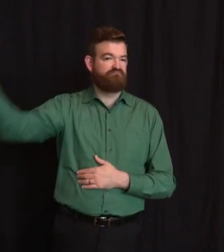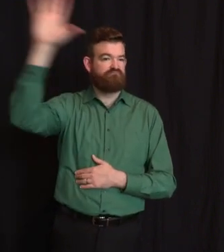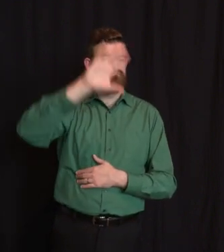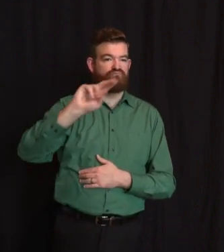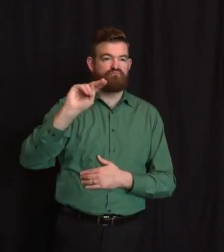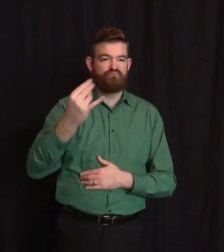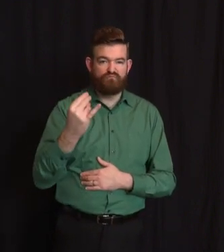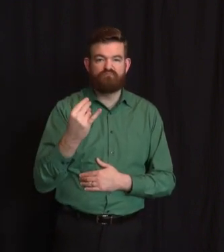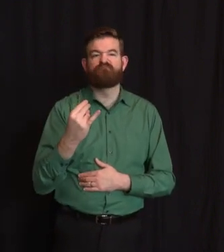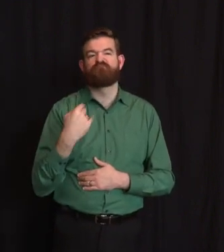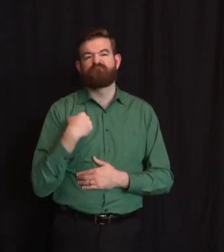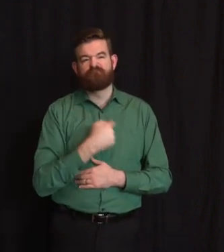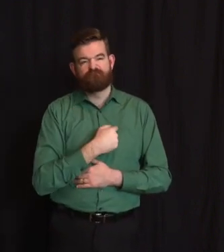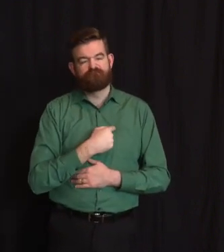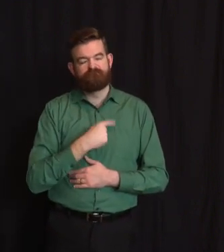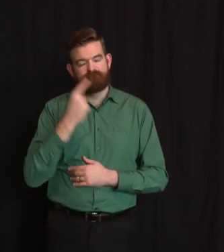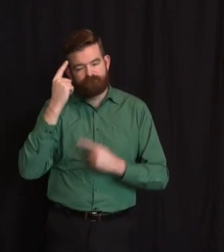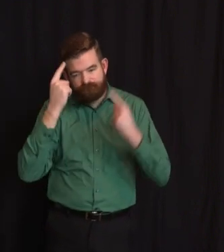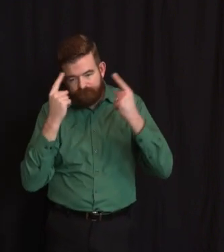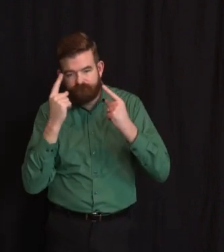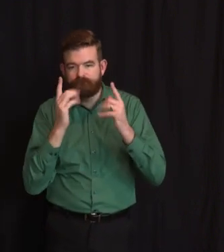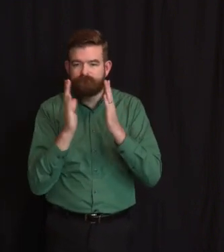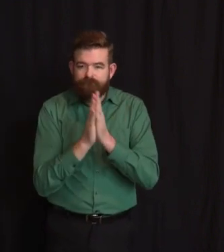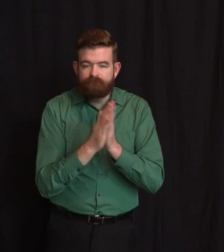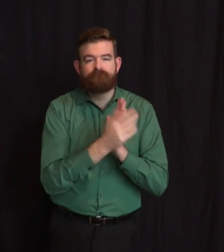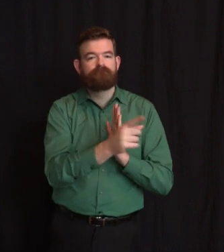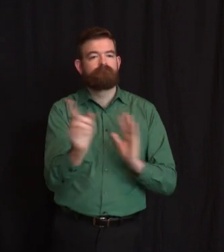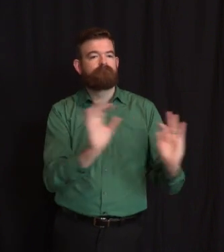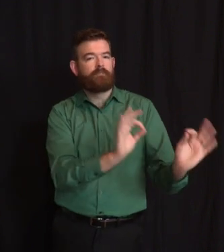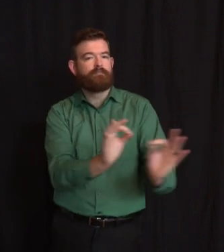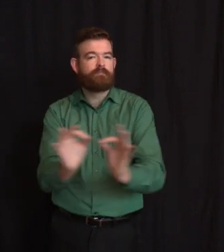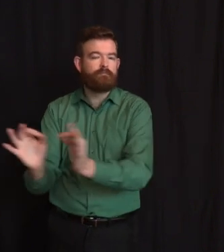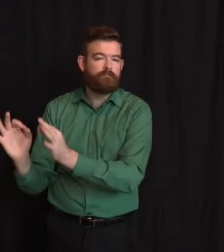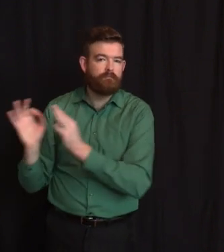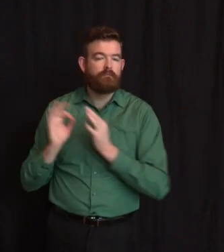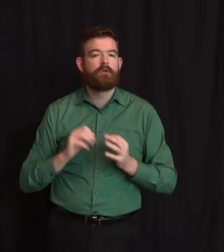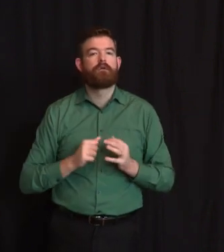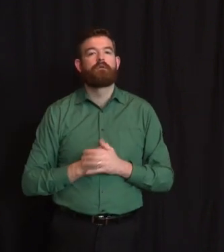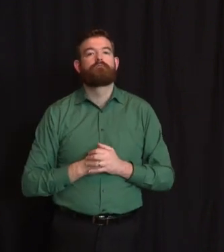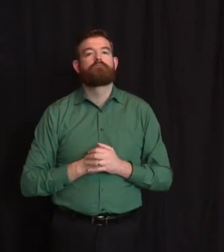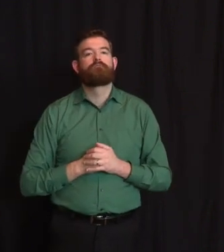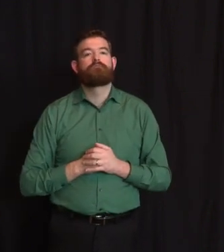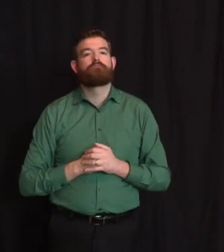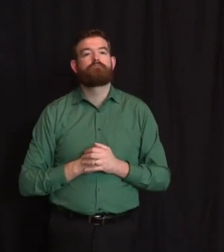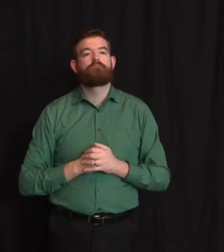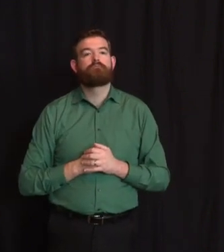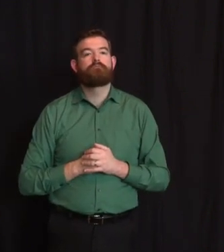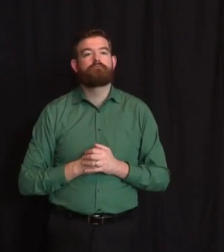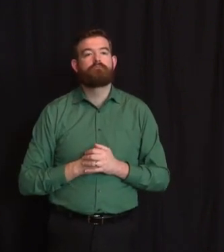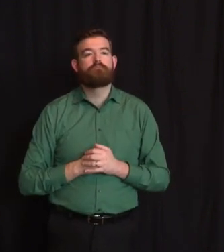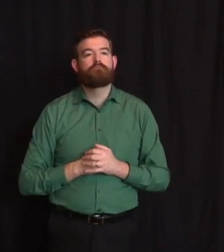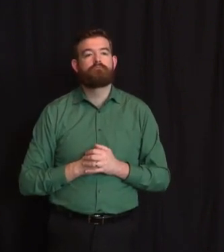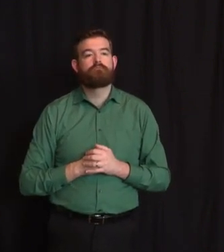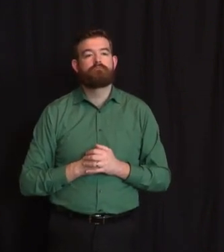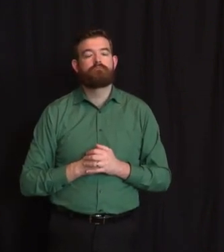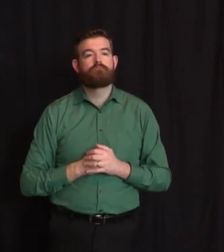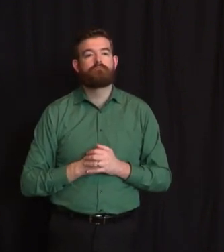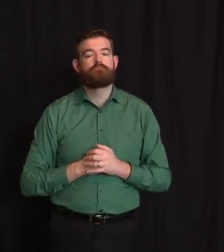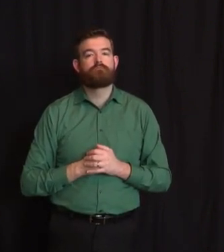According to the data from this morning of the laboratory sending us COVID-19 results, 143,450